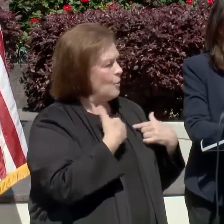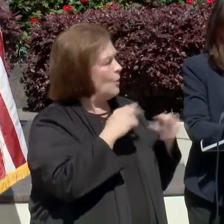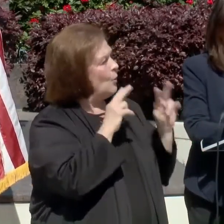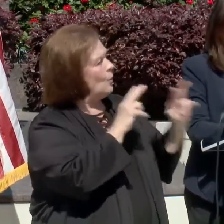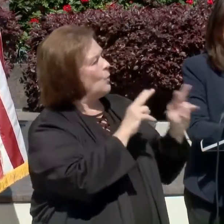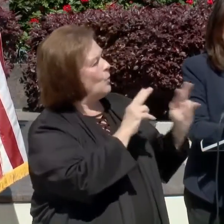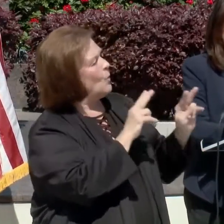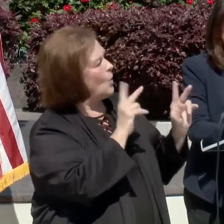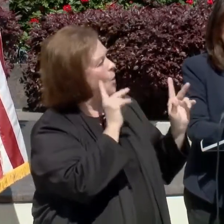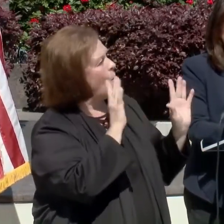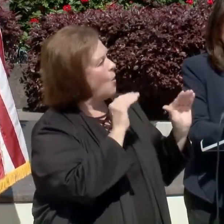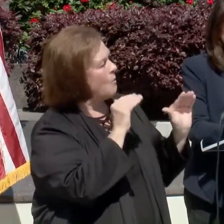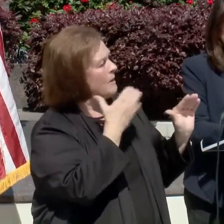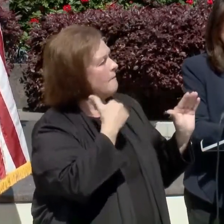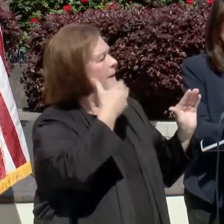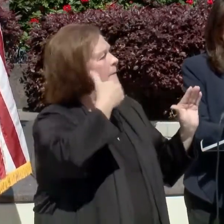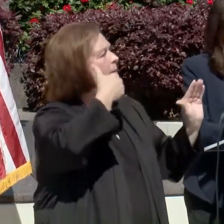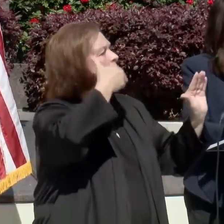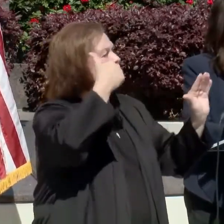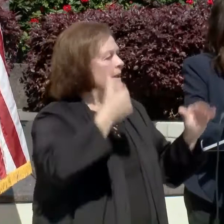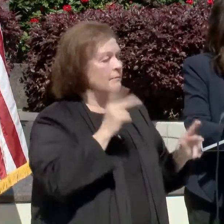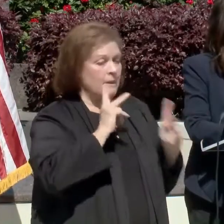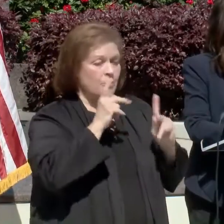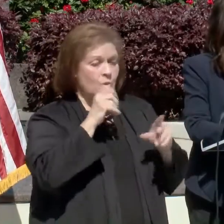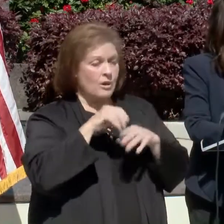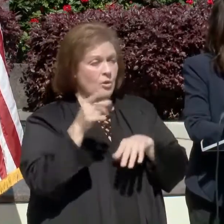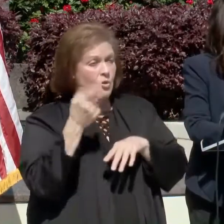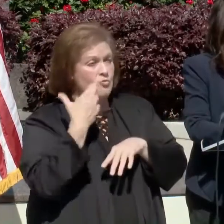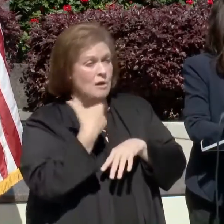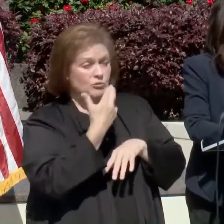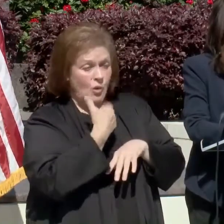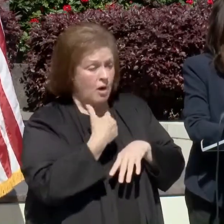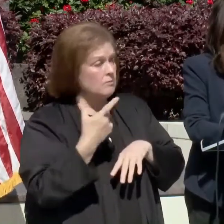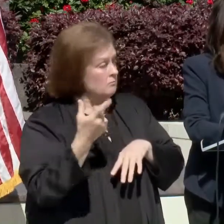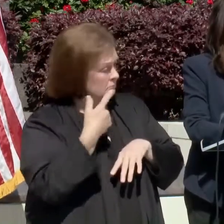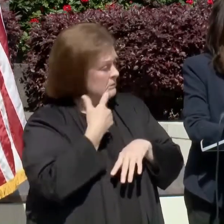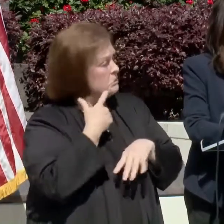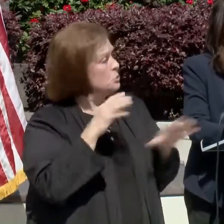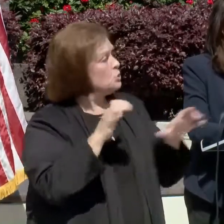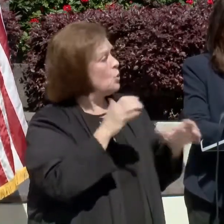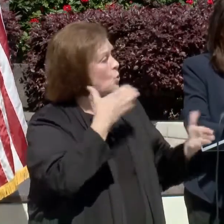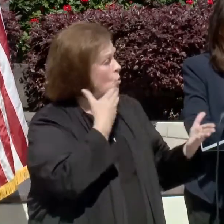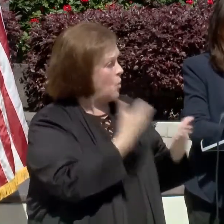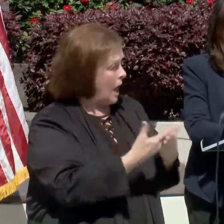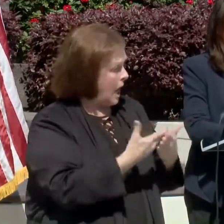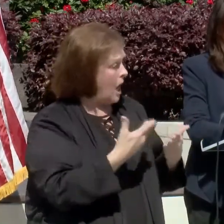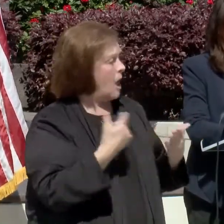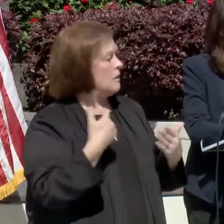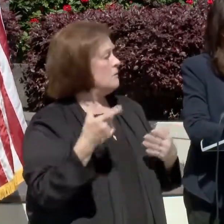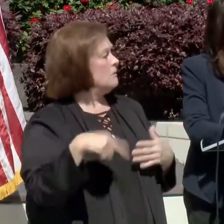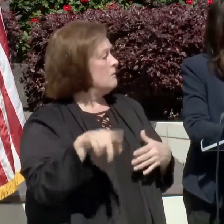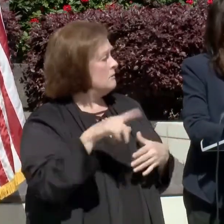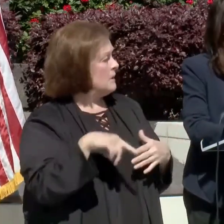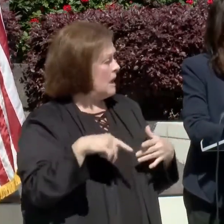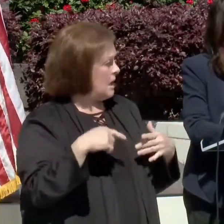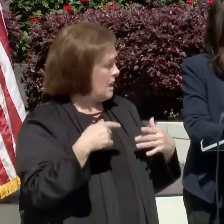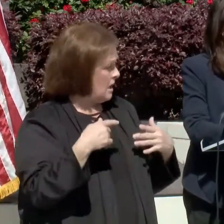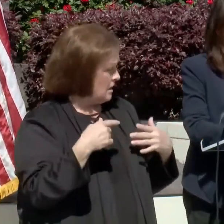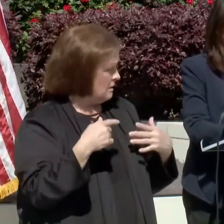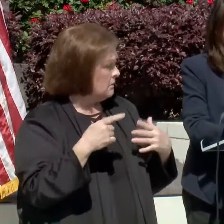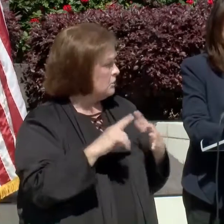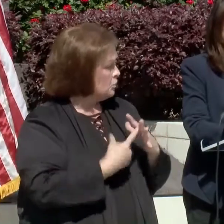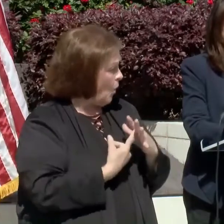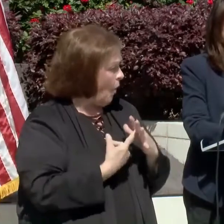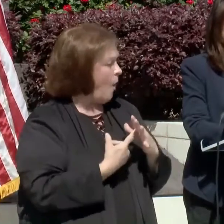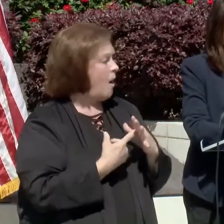some of my friends that are in the restaurant business say they're doing very, very well. People want to start gathering, you know, the whole family's vaccinated.